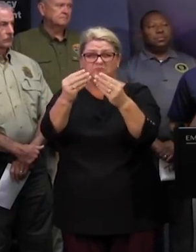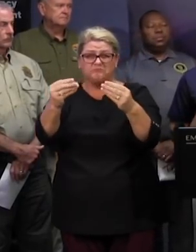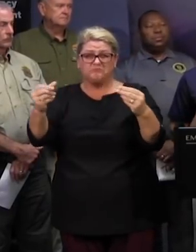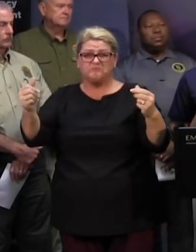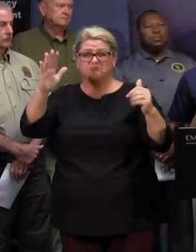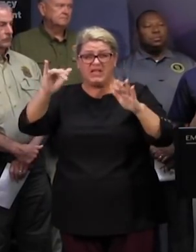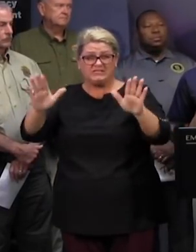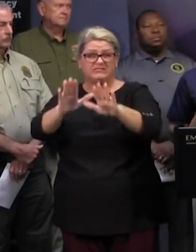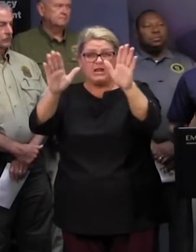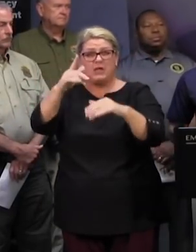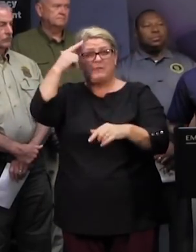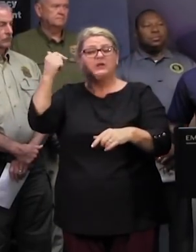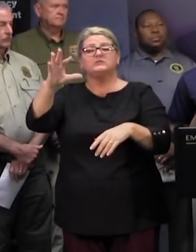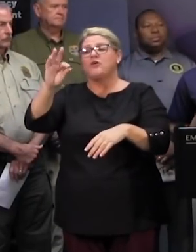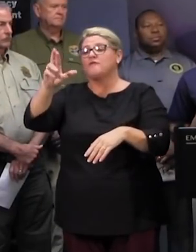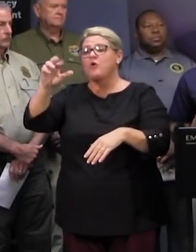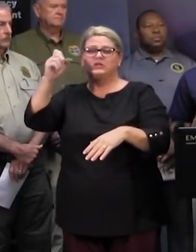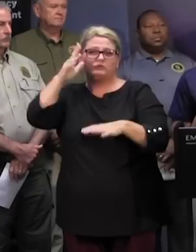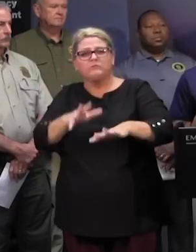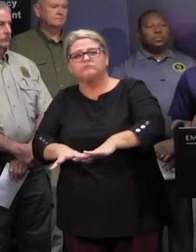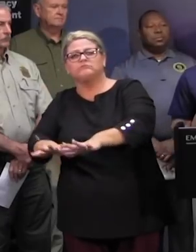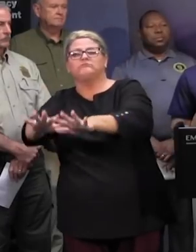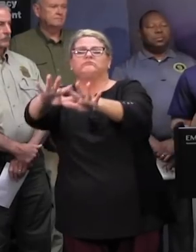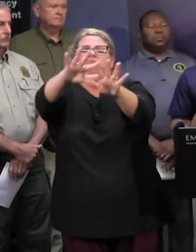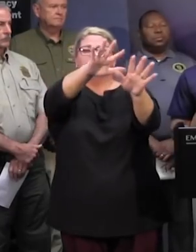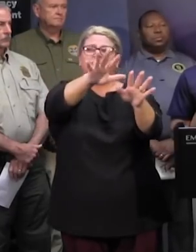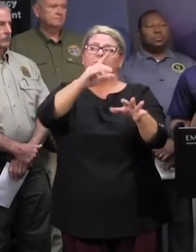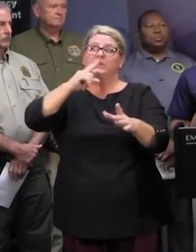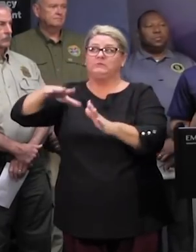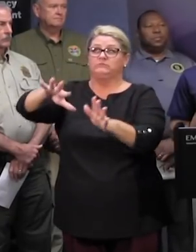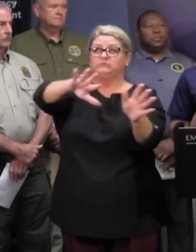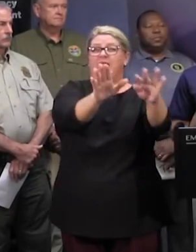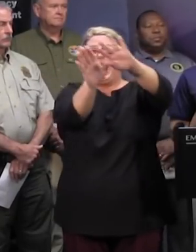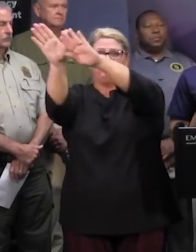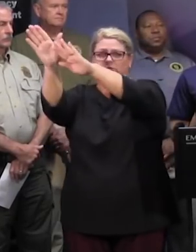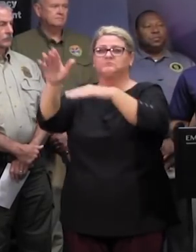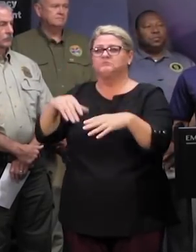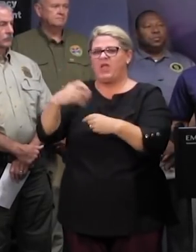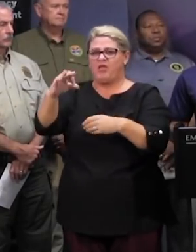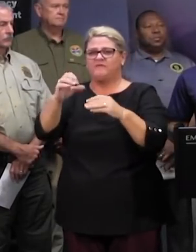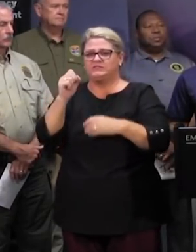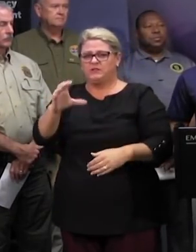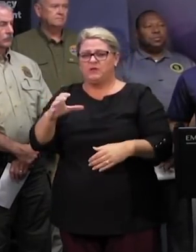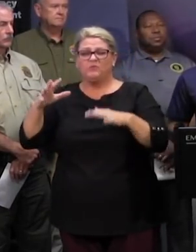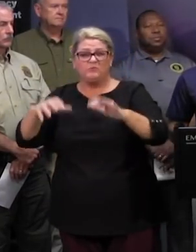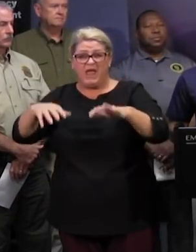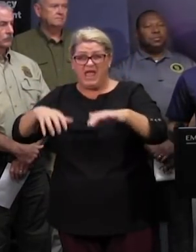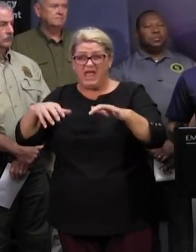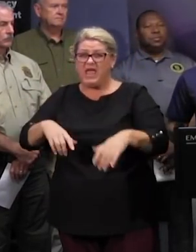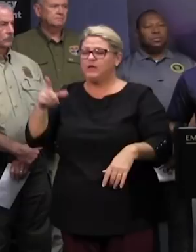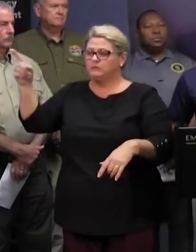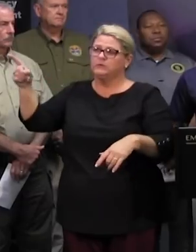remnants of florence finally move northwest and out of the state uh looking at observed rainfall amounts uh certainly north